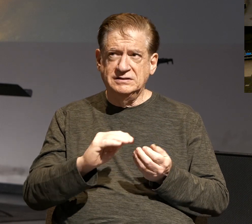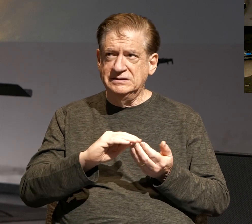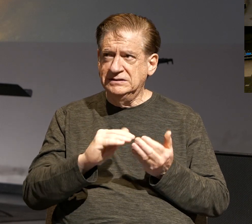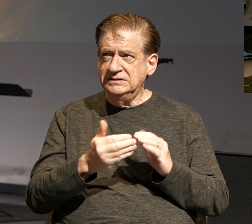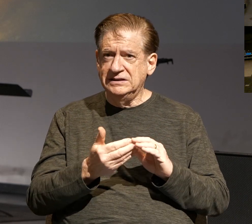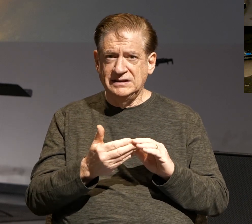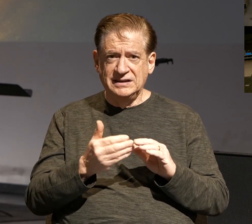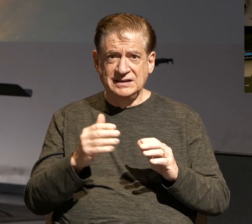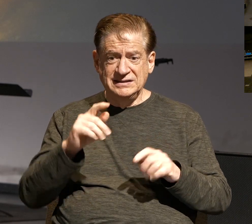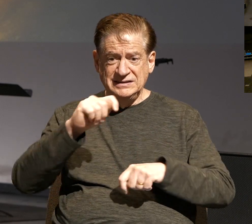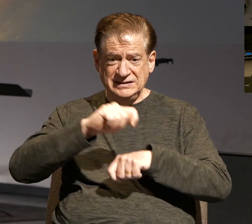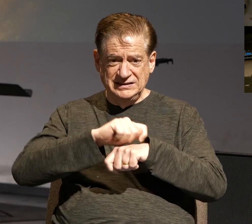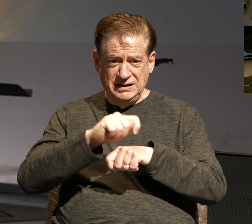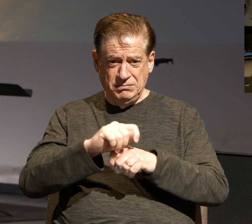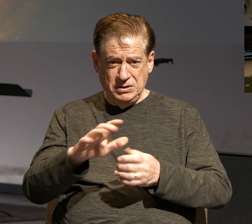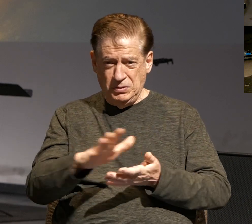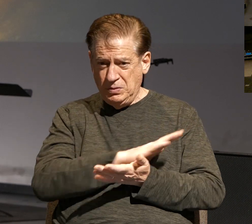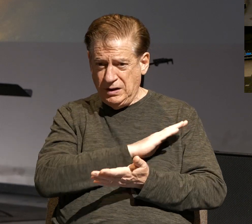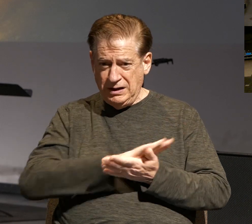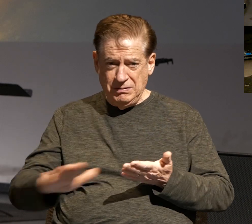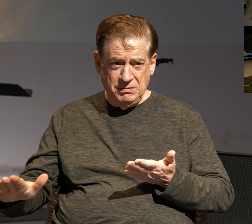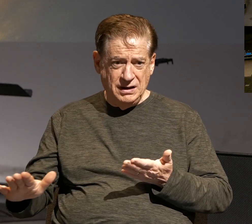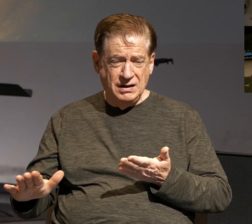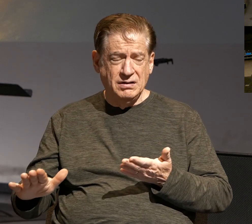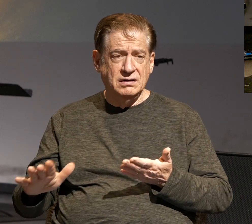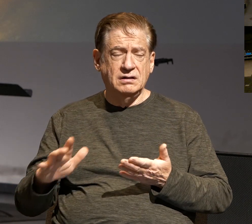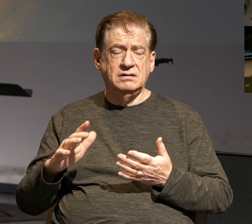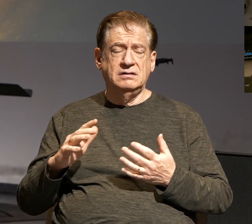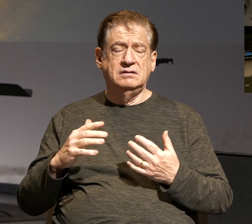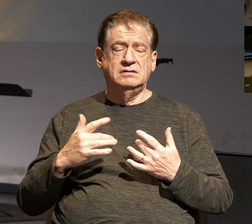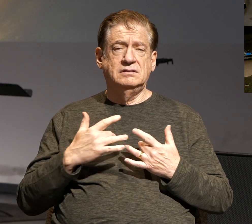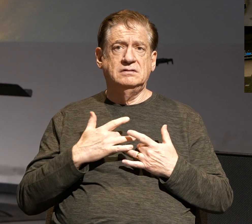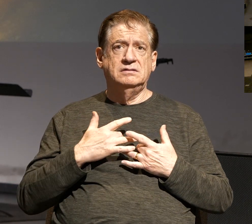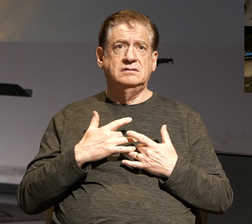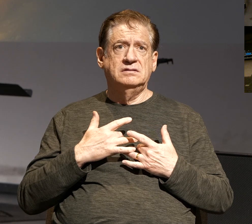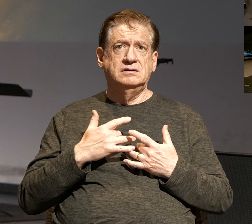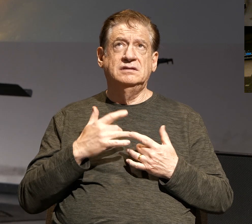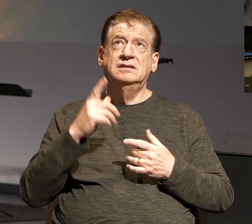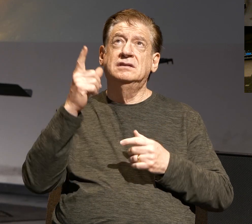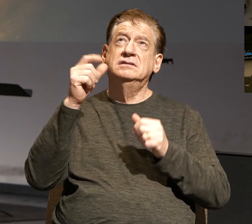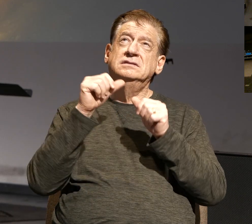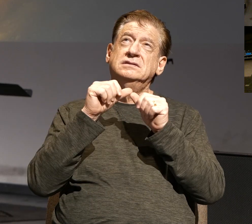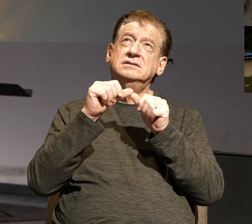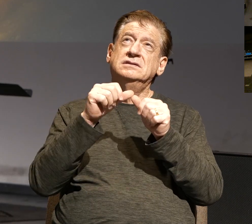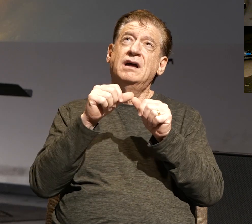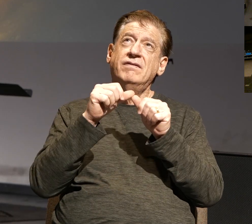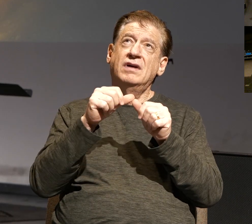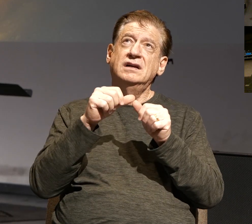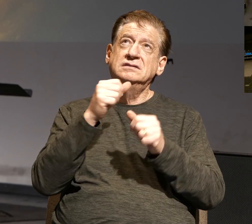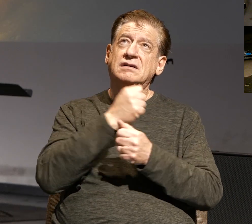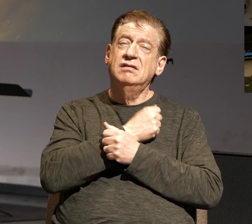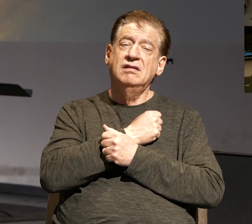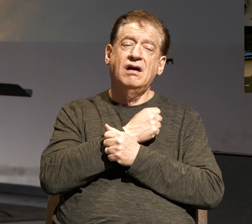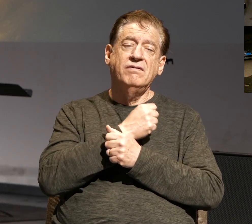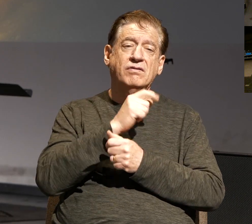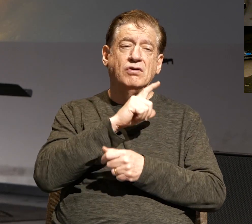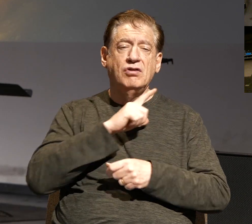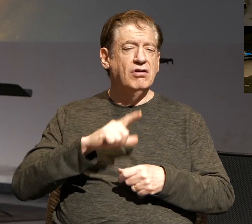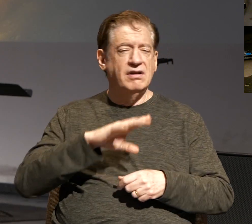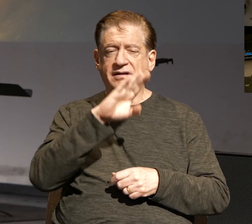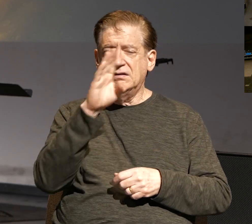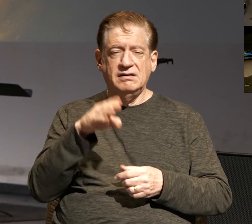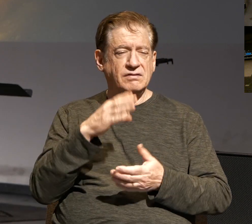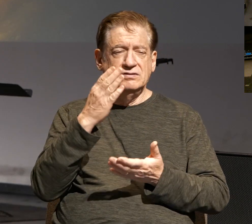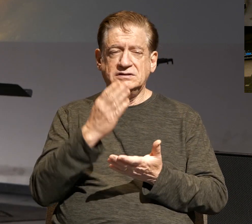out the temple is so incredible. He says, the steadfast love of the Lord never ceases. His